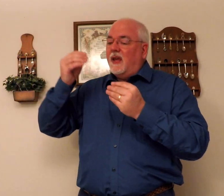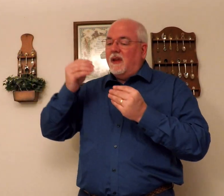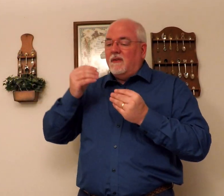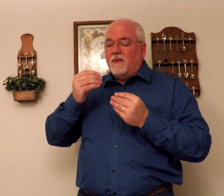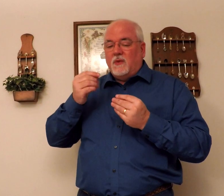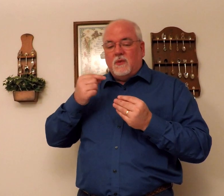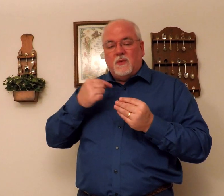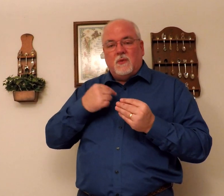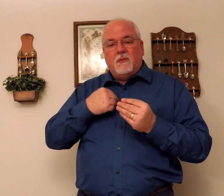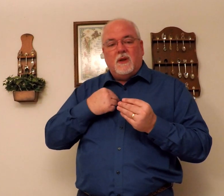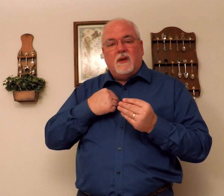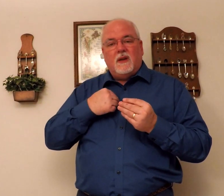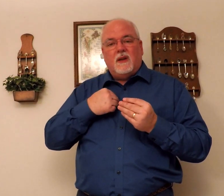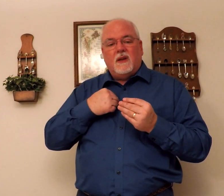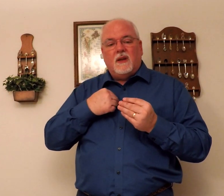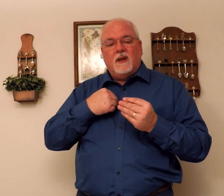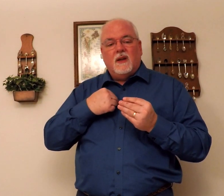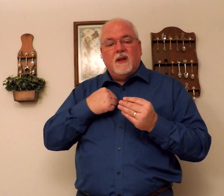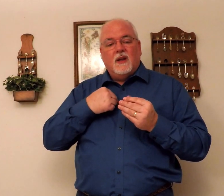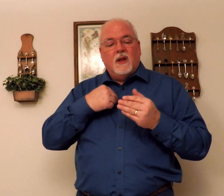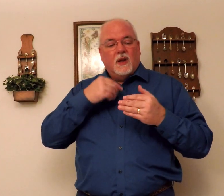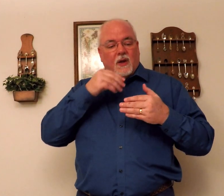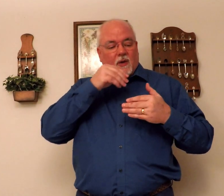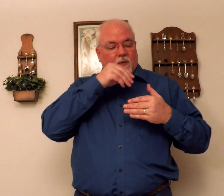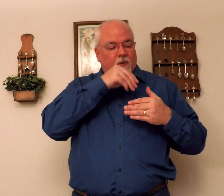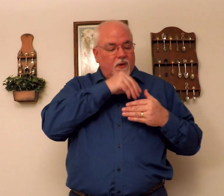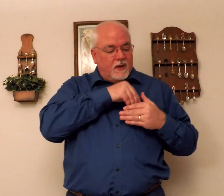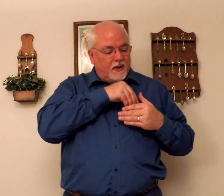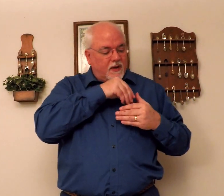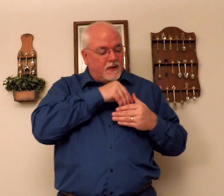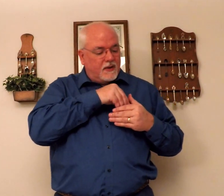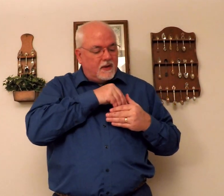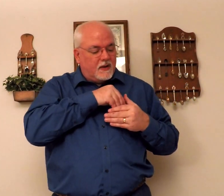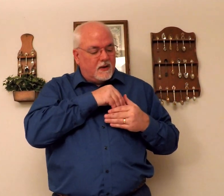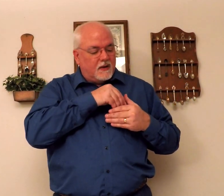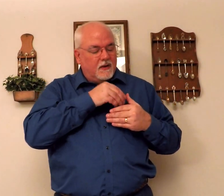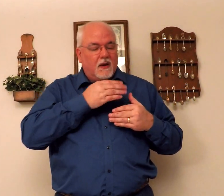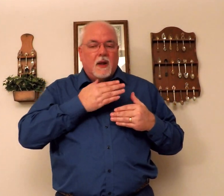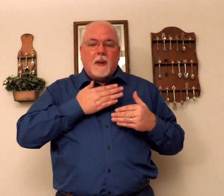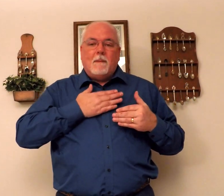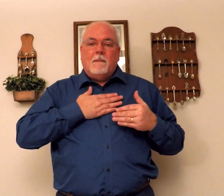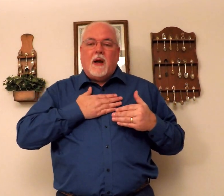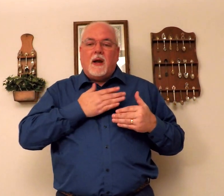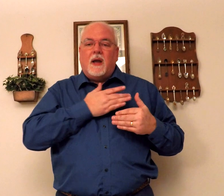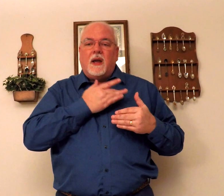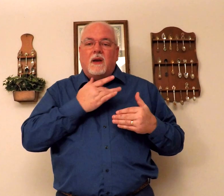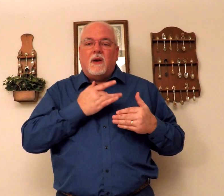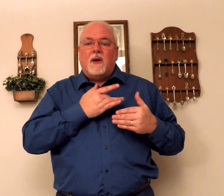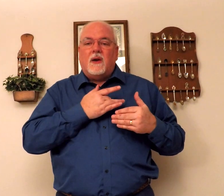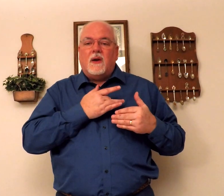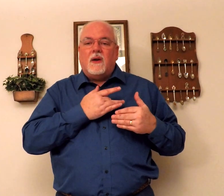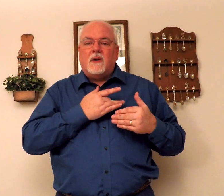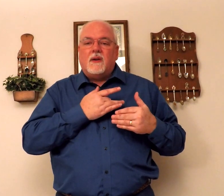to me, within my heart